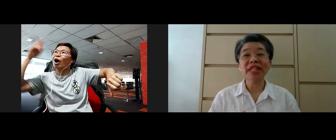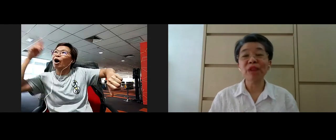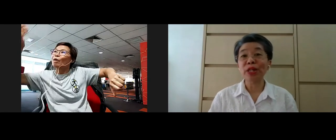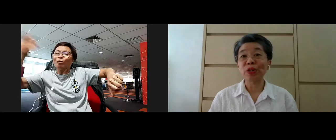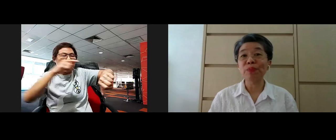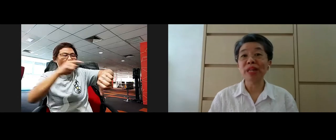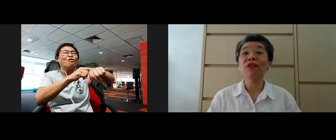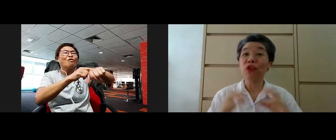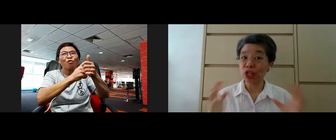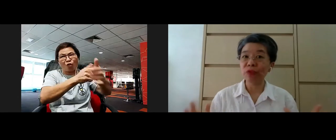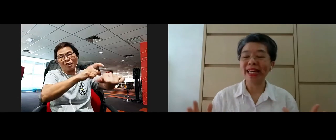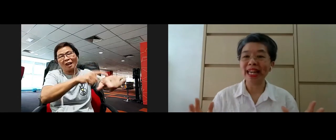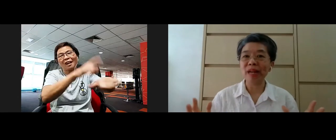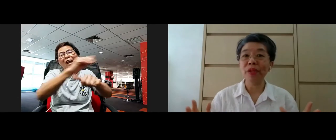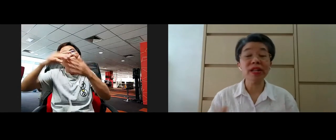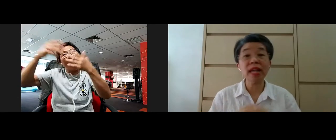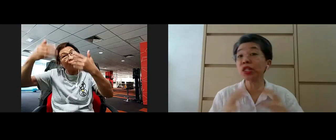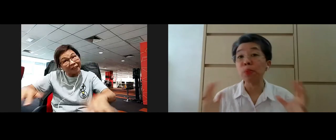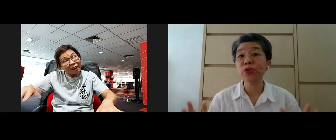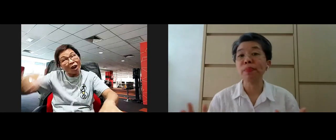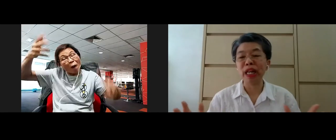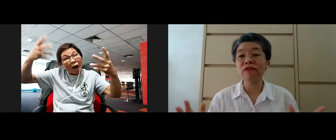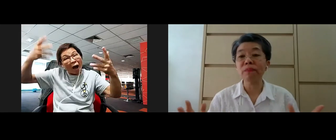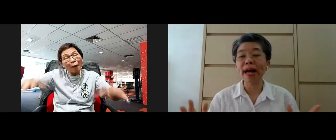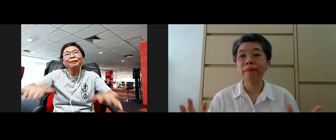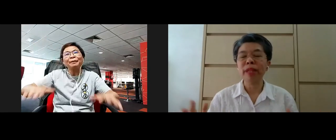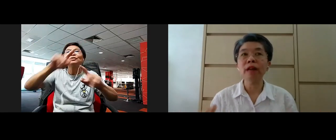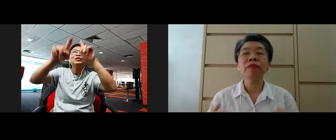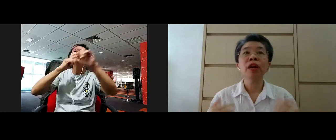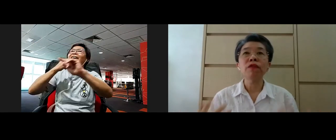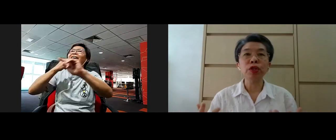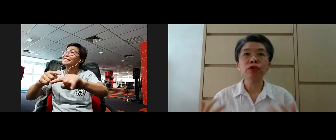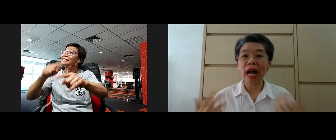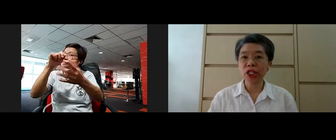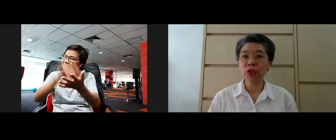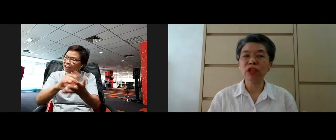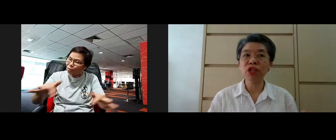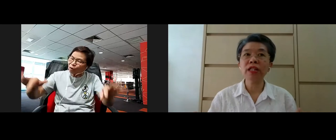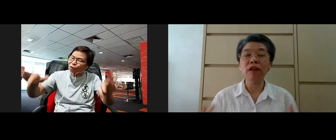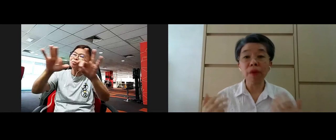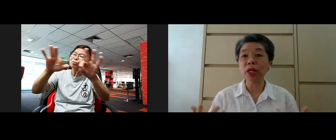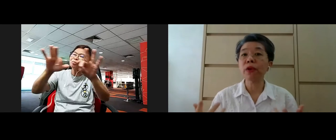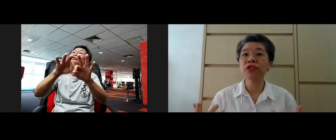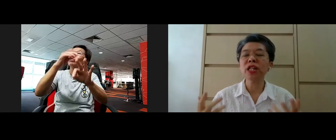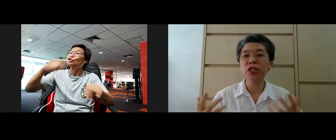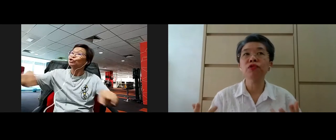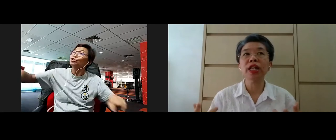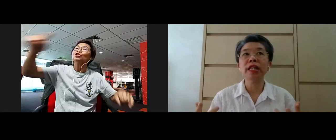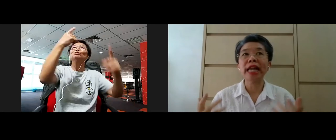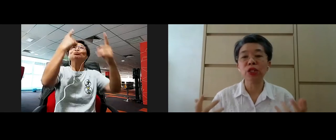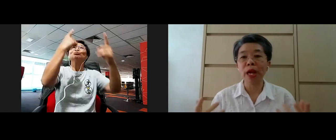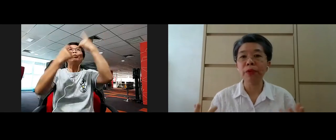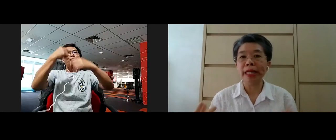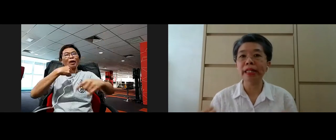after that, we're going to open for Q&A, because that's the most meaningful part, yeah? For you to ask questions, and from the question, it's